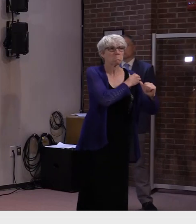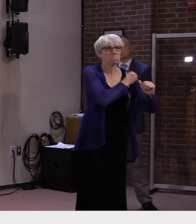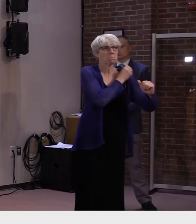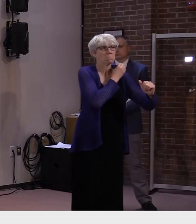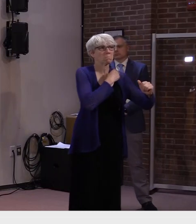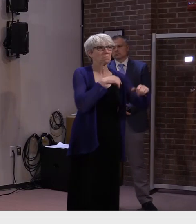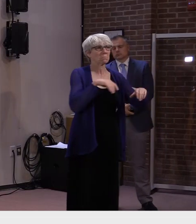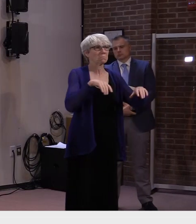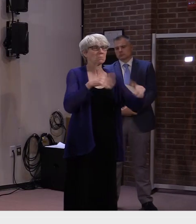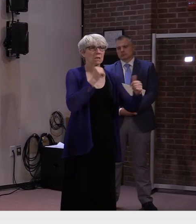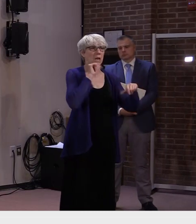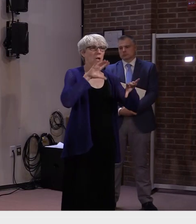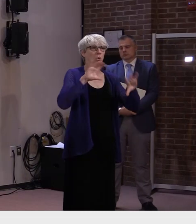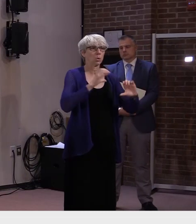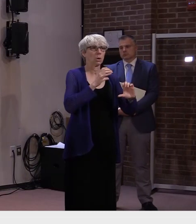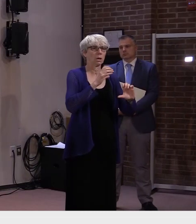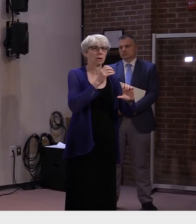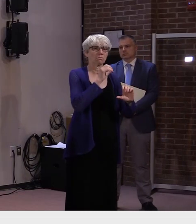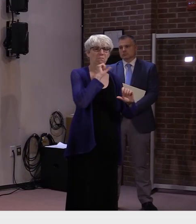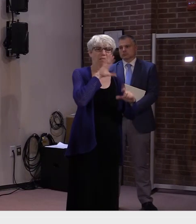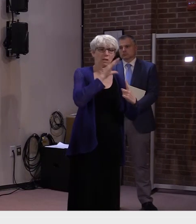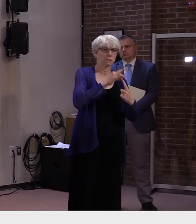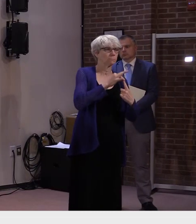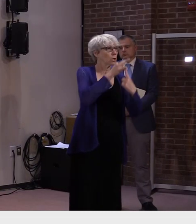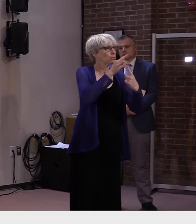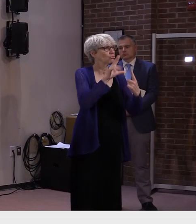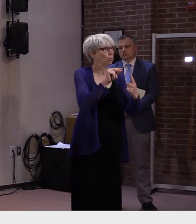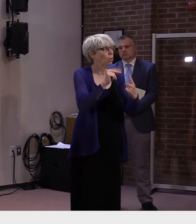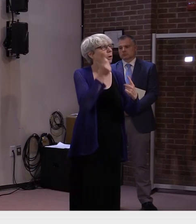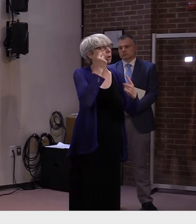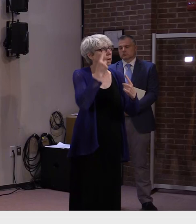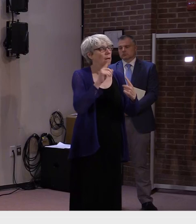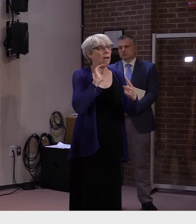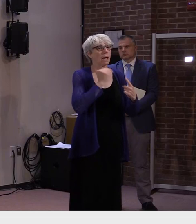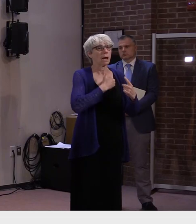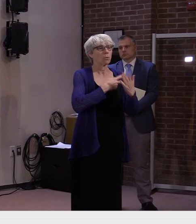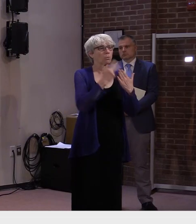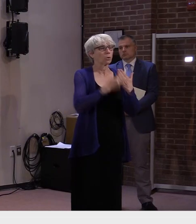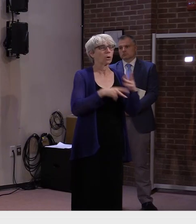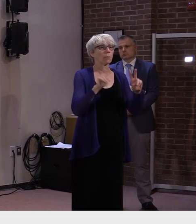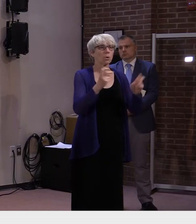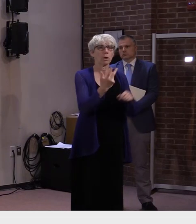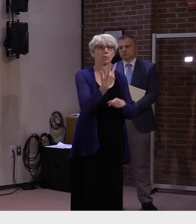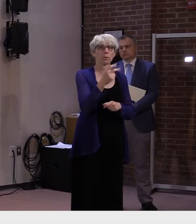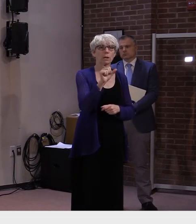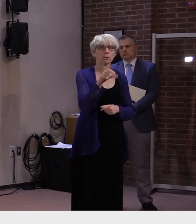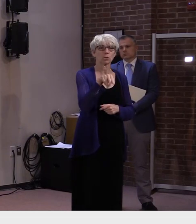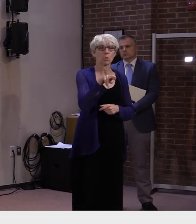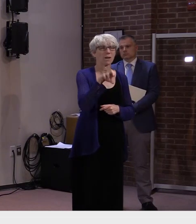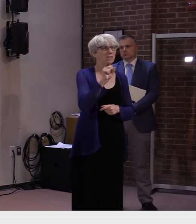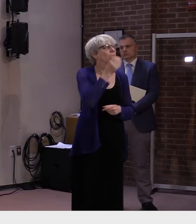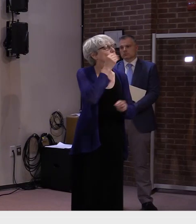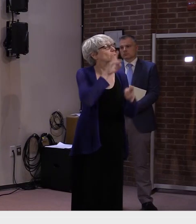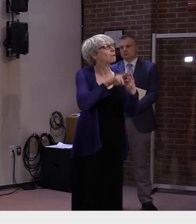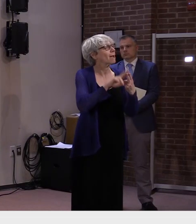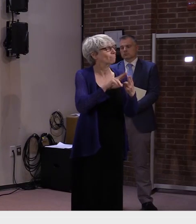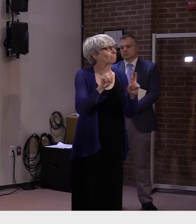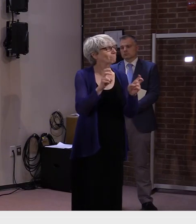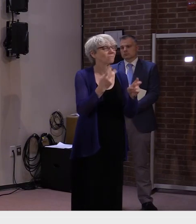had, you know, through our Three Squares meal program, we've had really